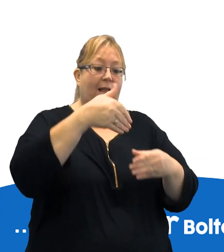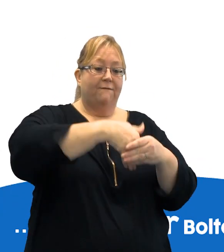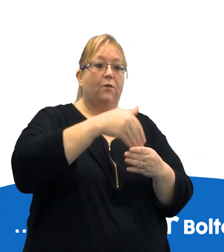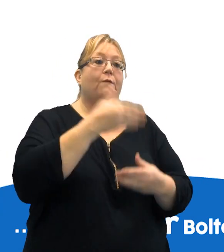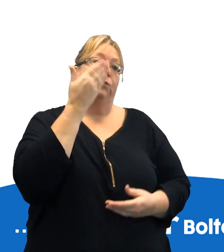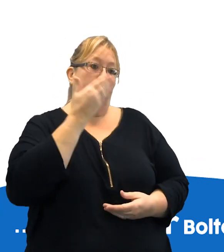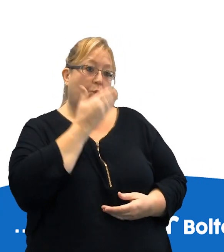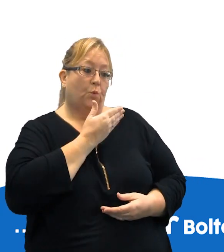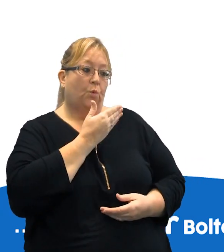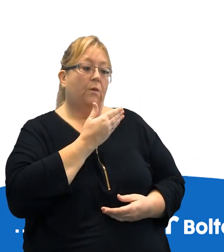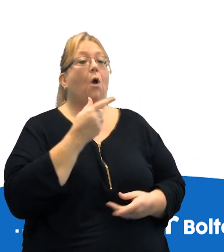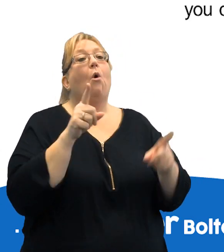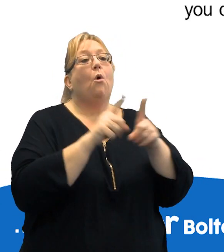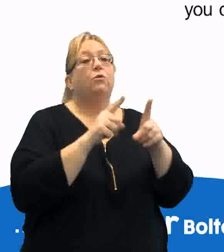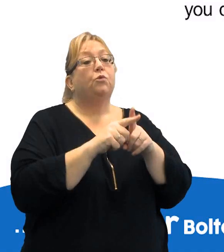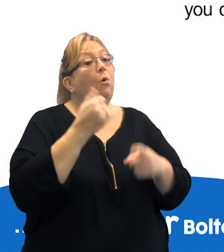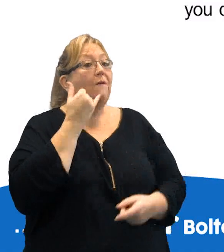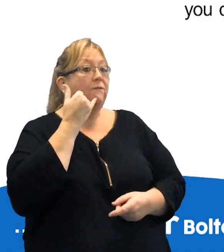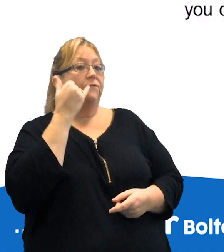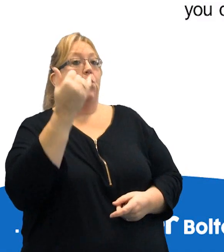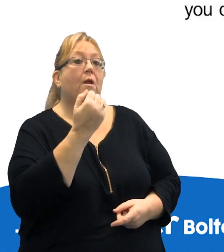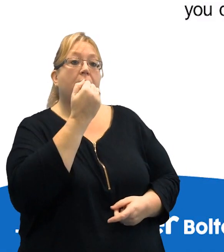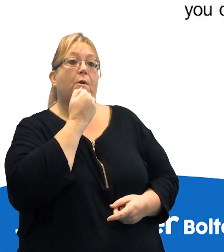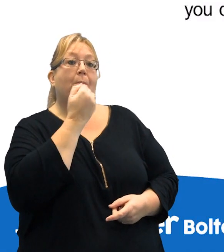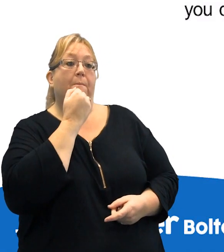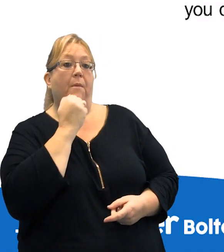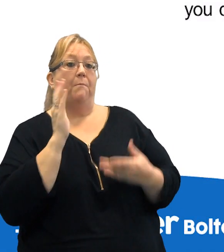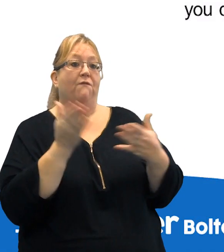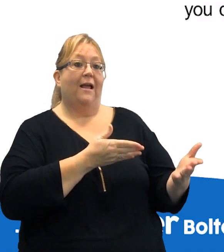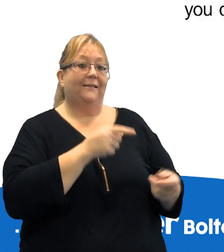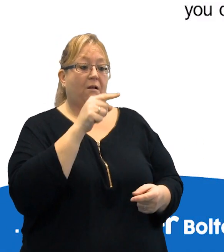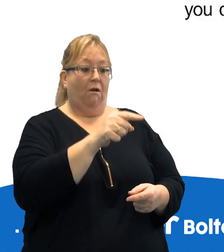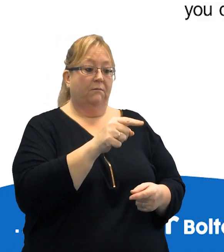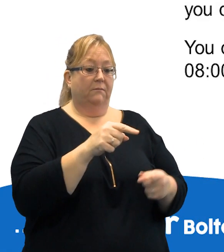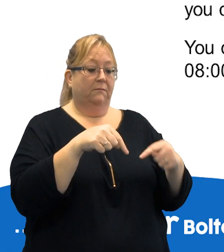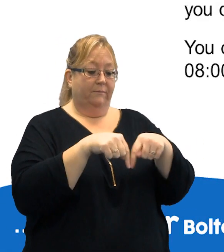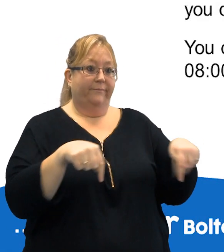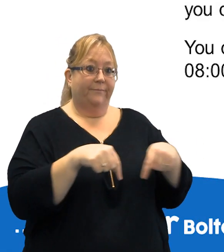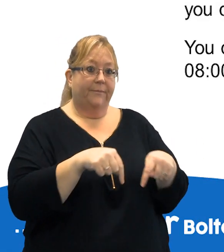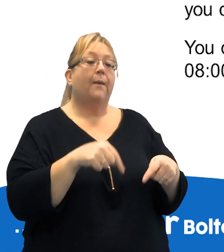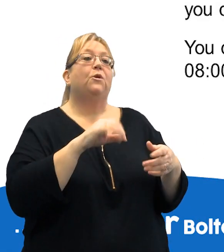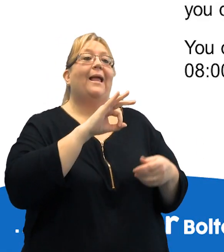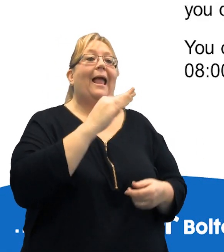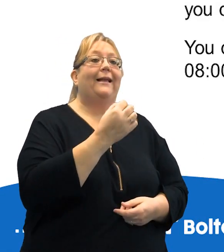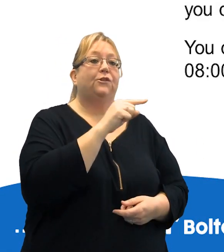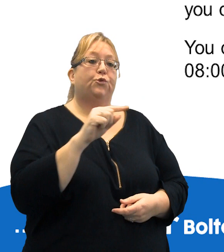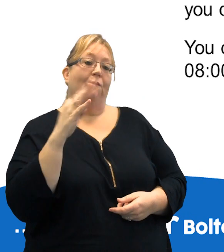in the envelope from school. You can also call us on the number provided on this slide between 8am